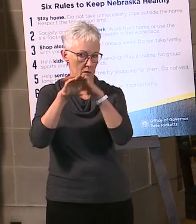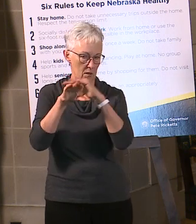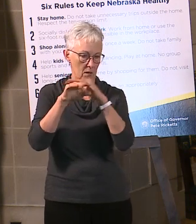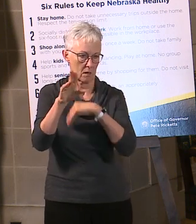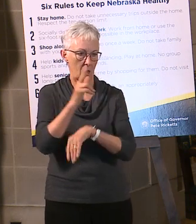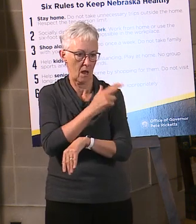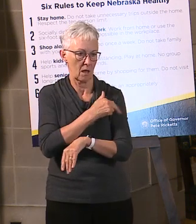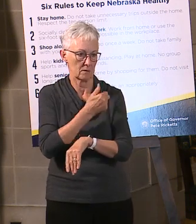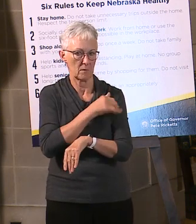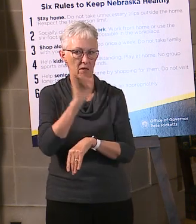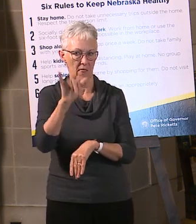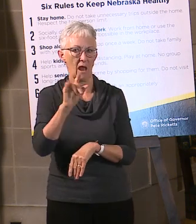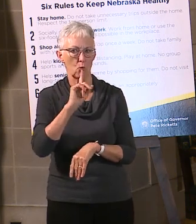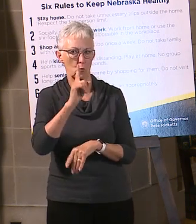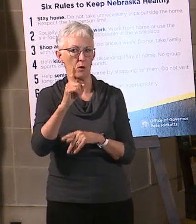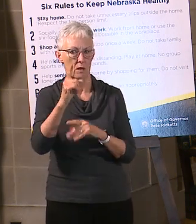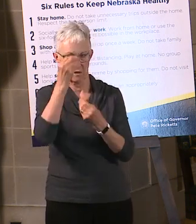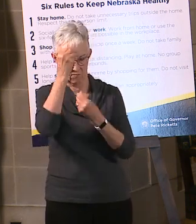of what's going on.